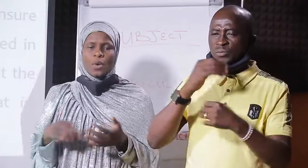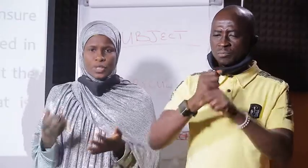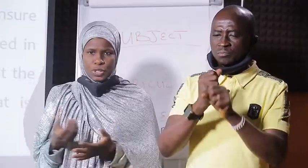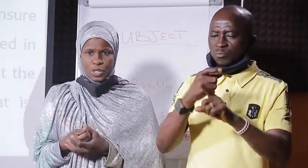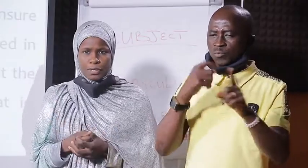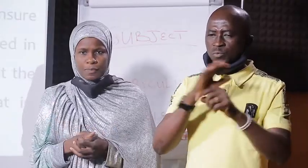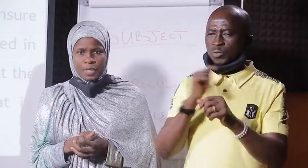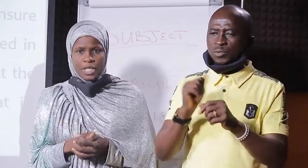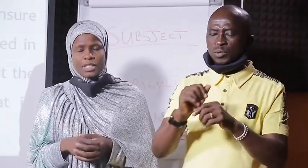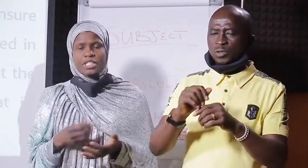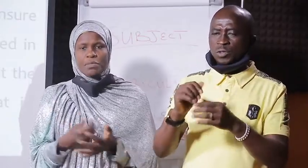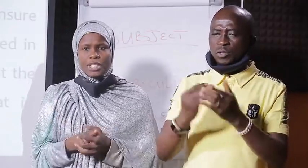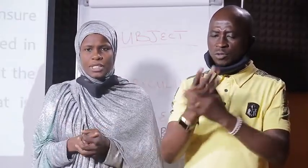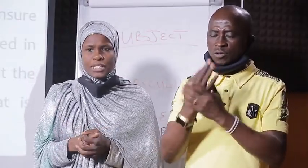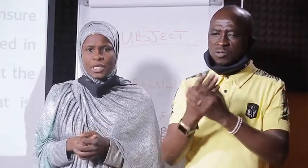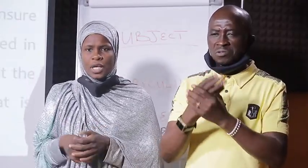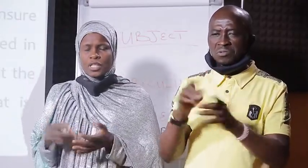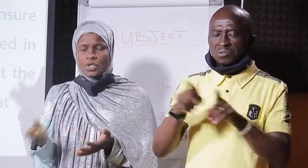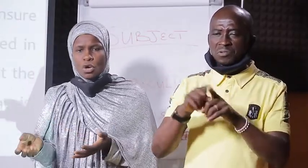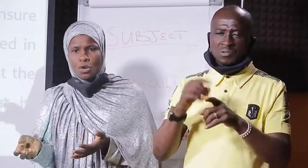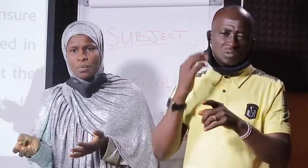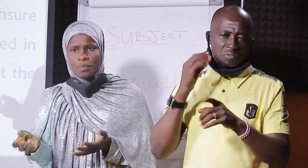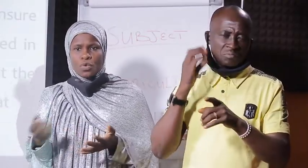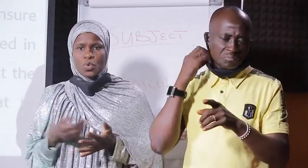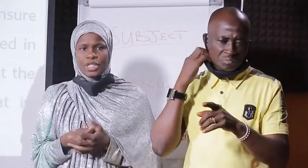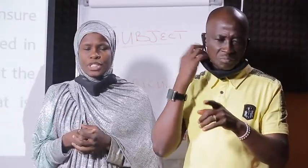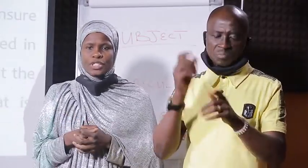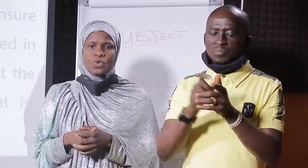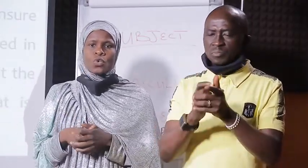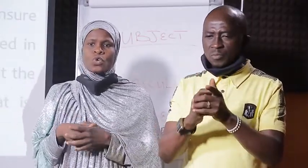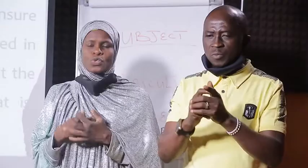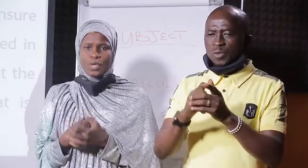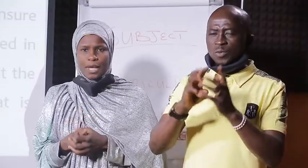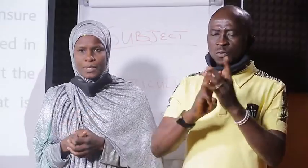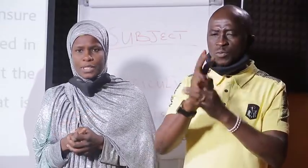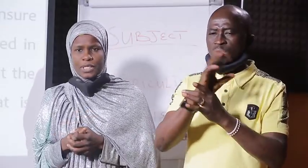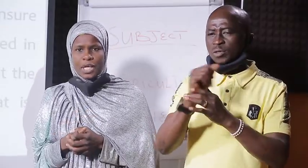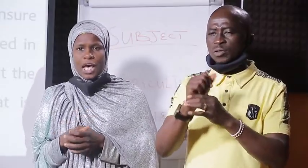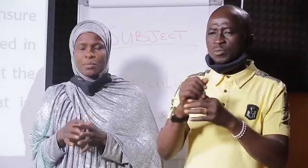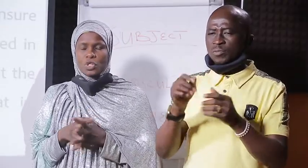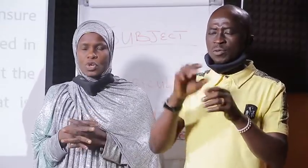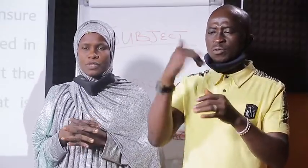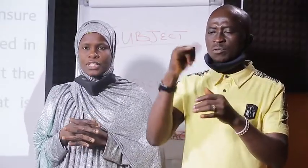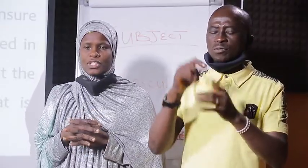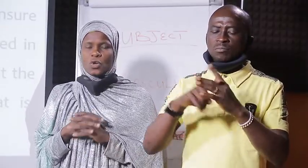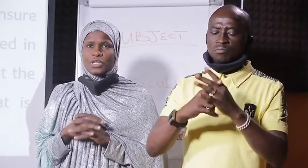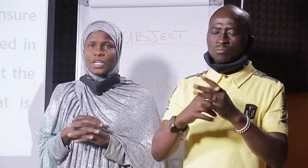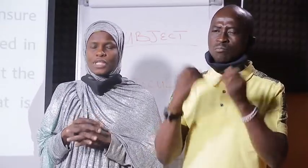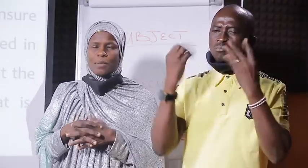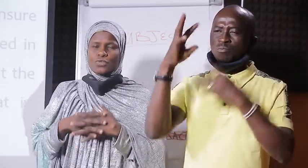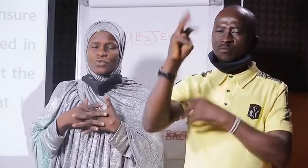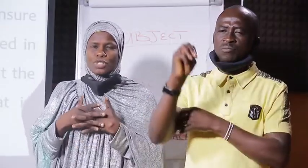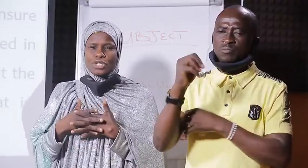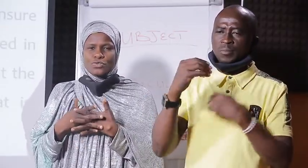our cereal that is maize sorghum wheat or soya beans and most of it it